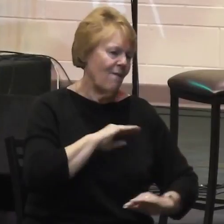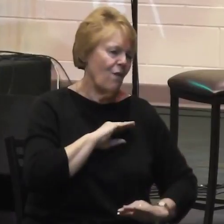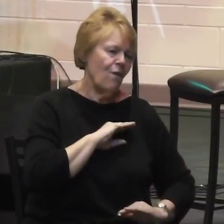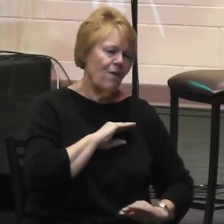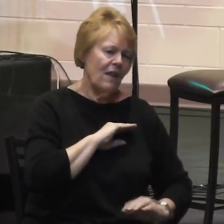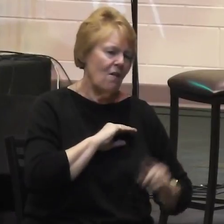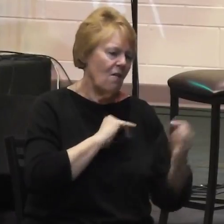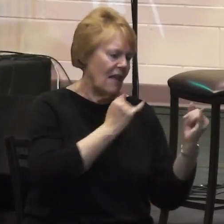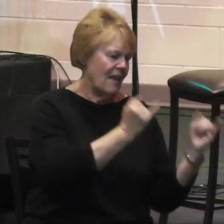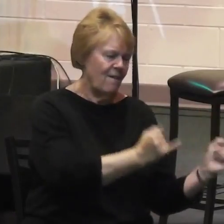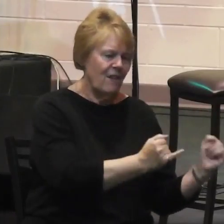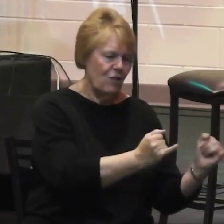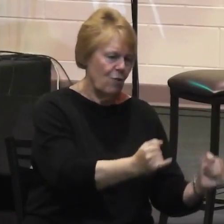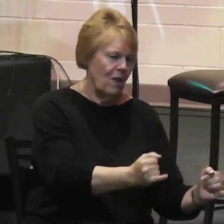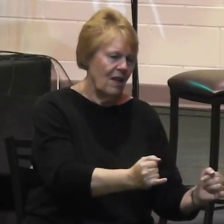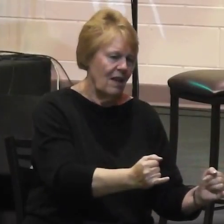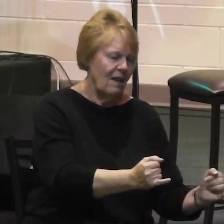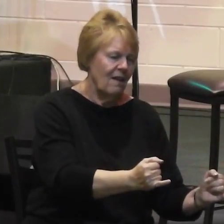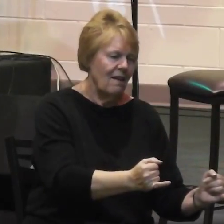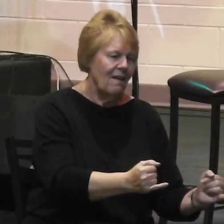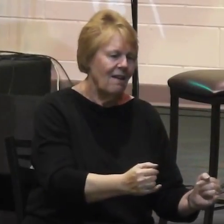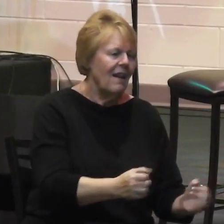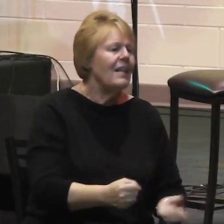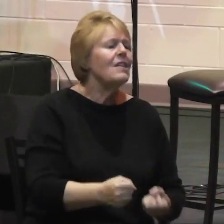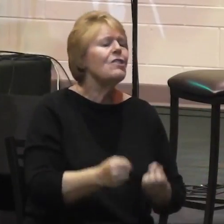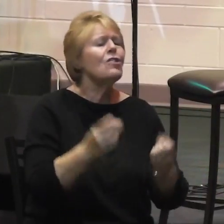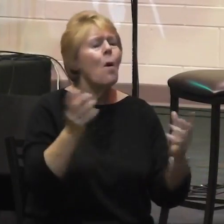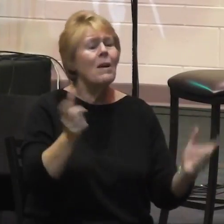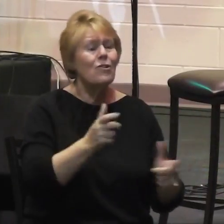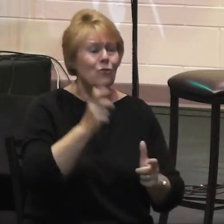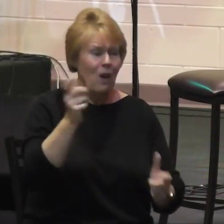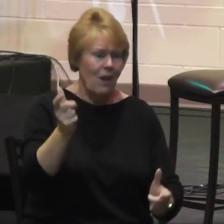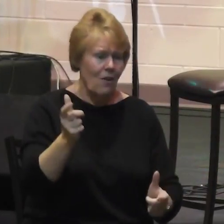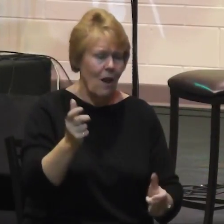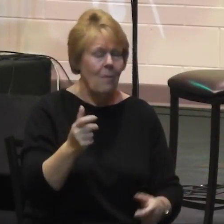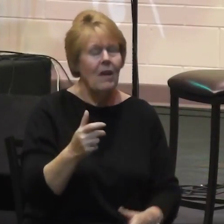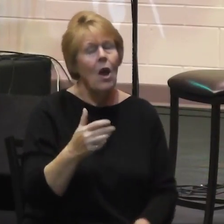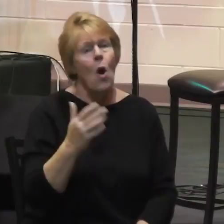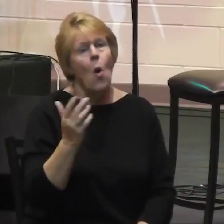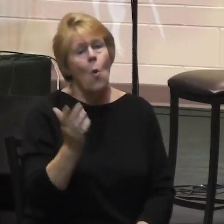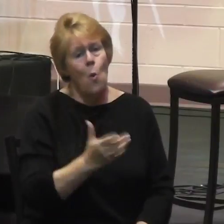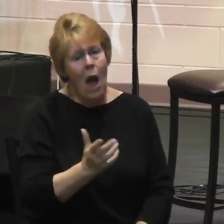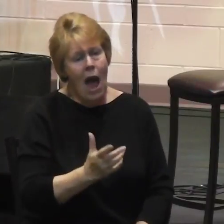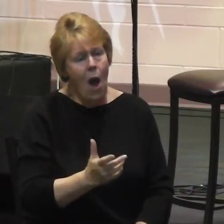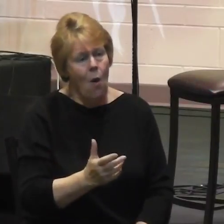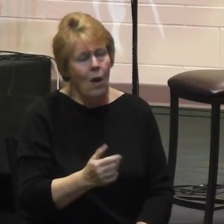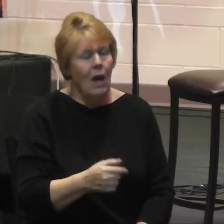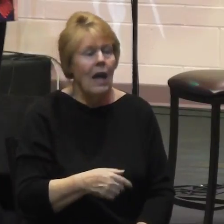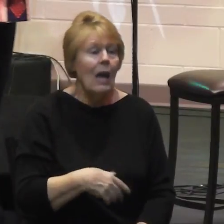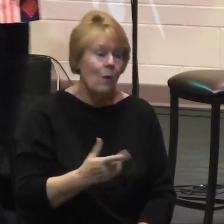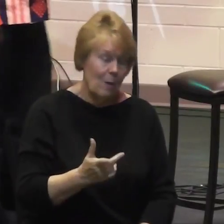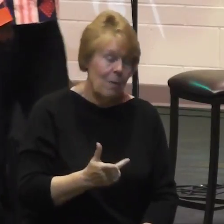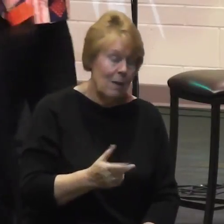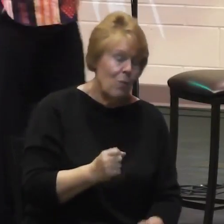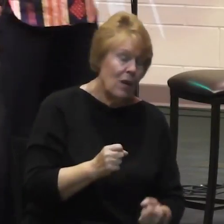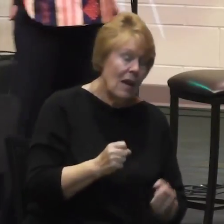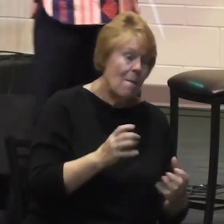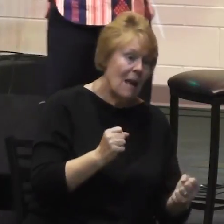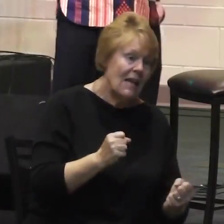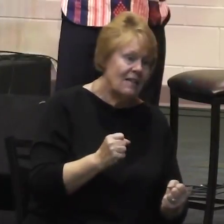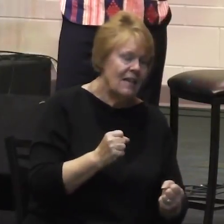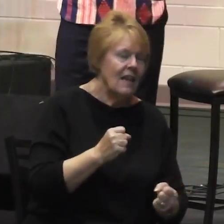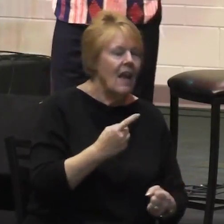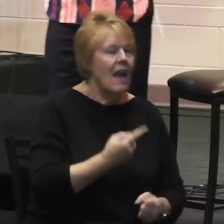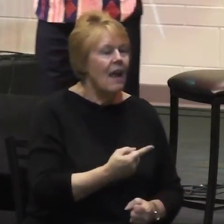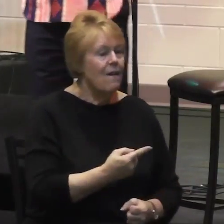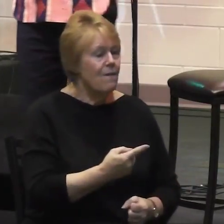need is so much greater. I mean it would be quite a fit if the music team had one person, isn't it, playing